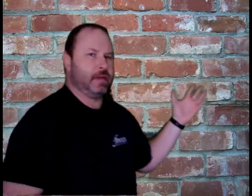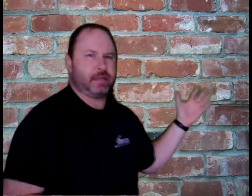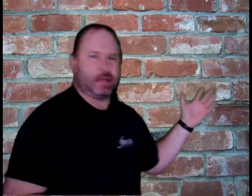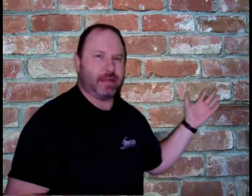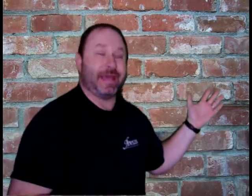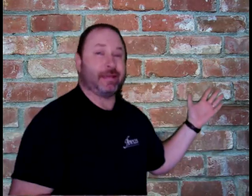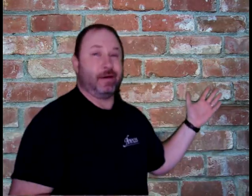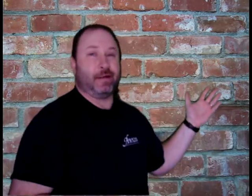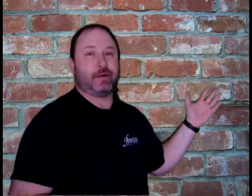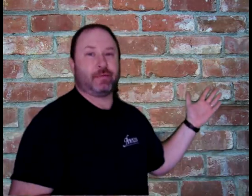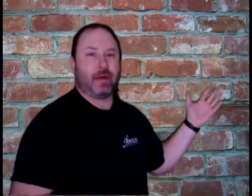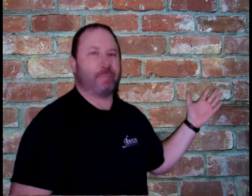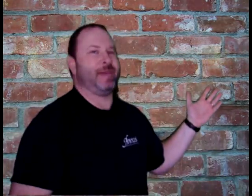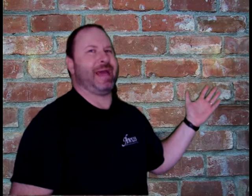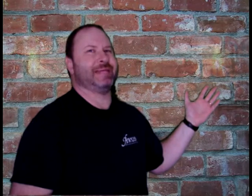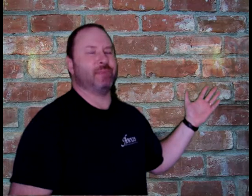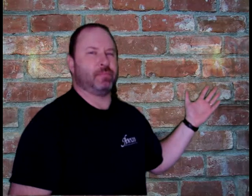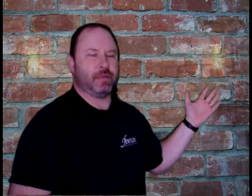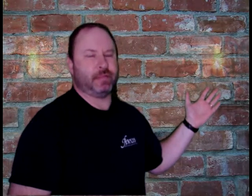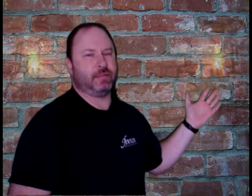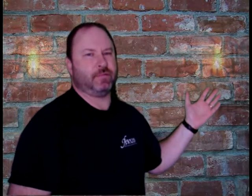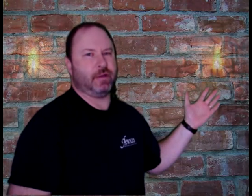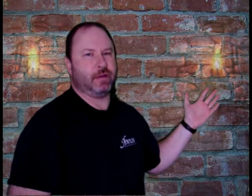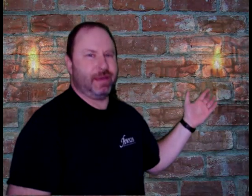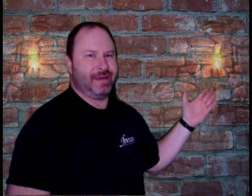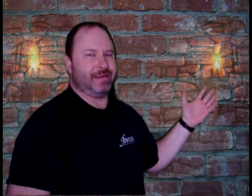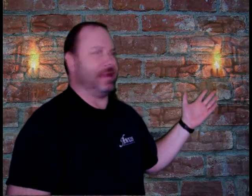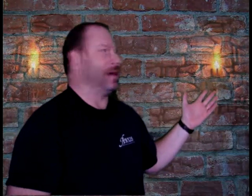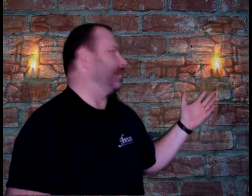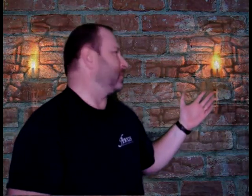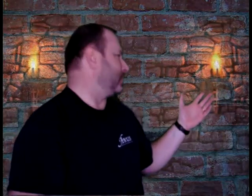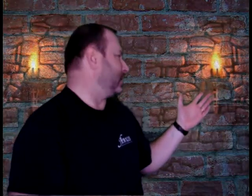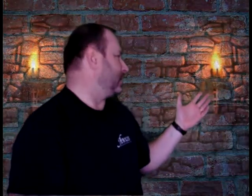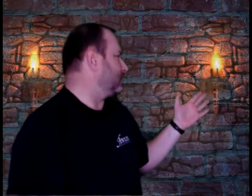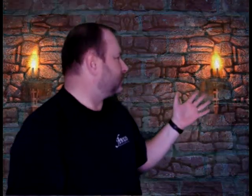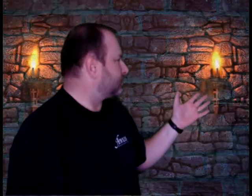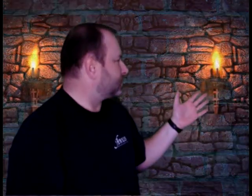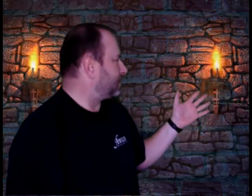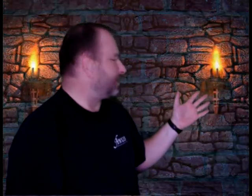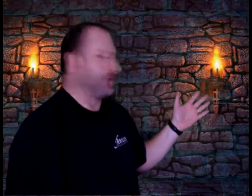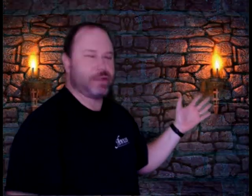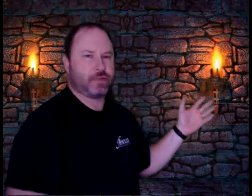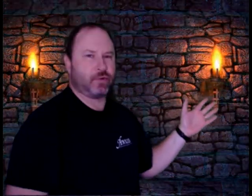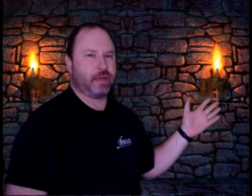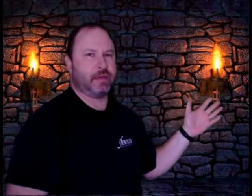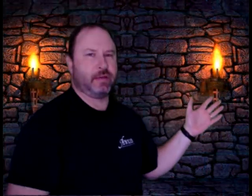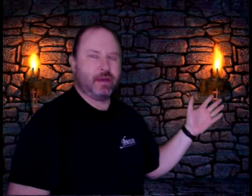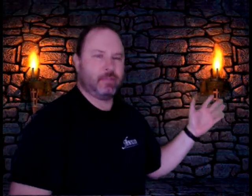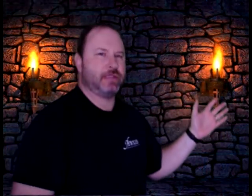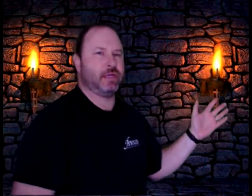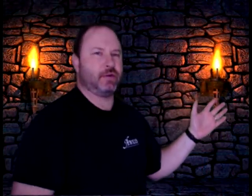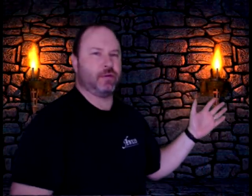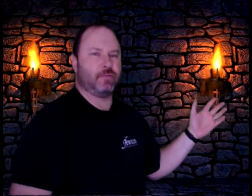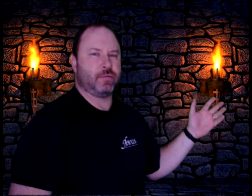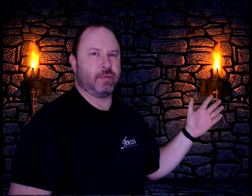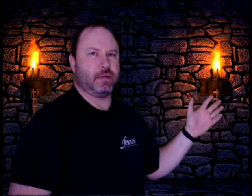is like an $8 maximum piece of lime green, semi-fluorescent green material from the